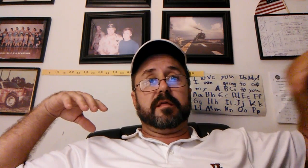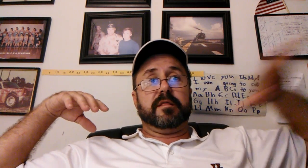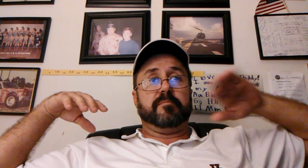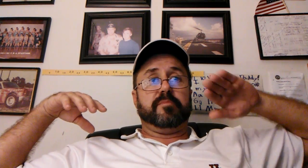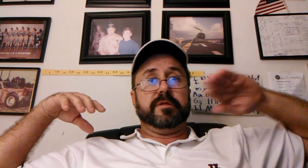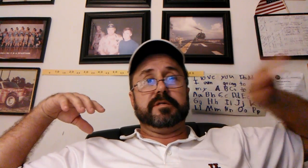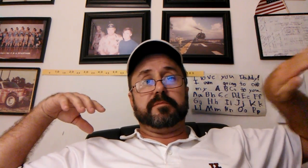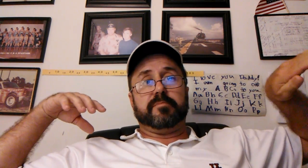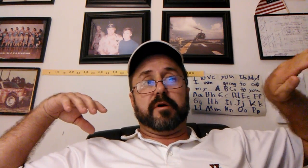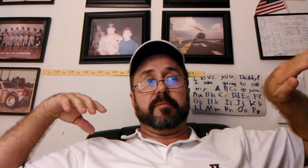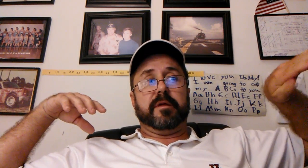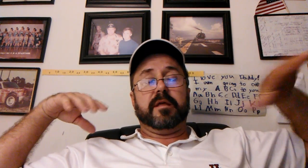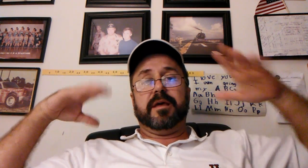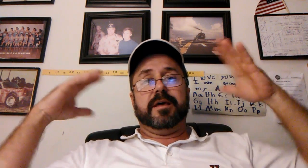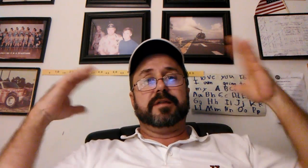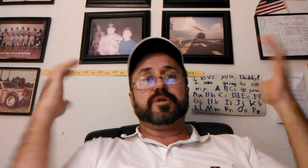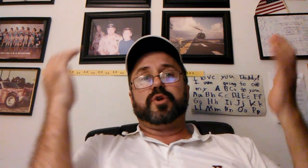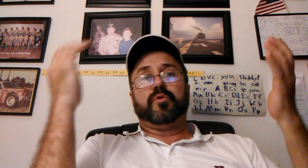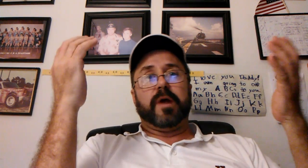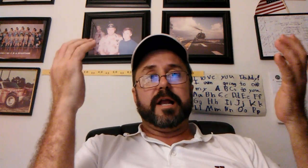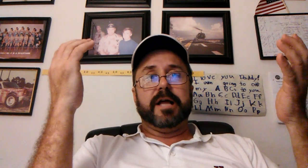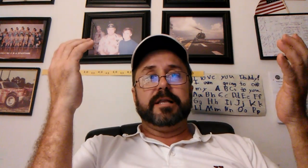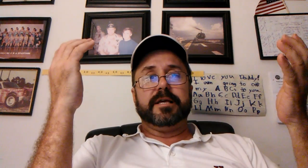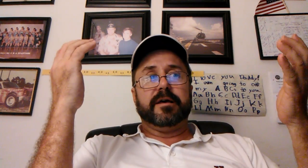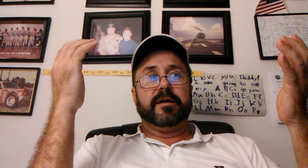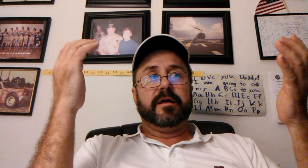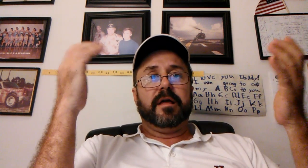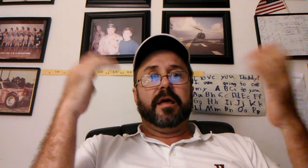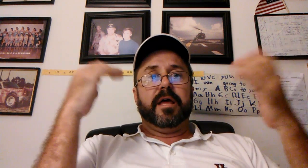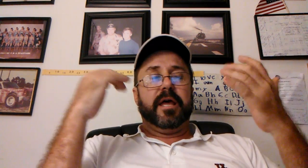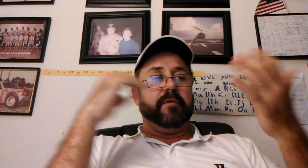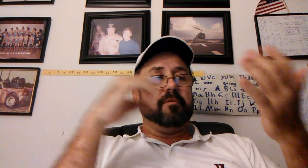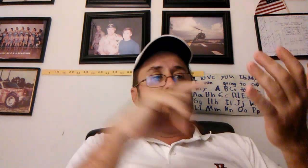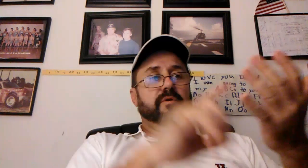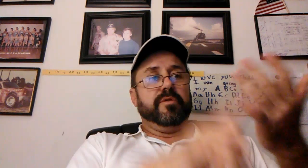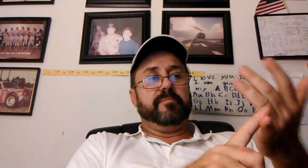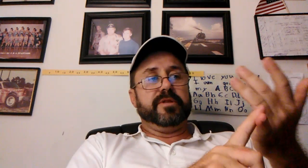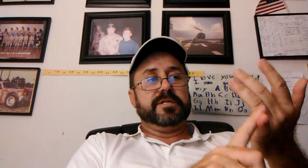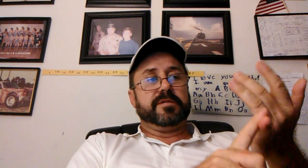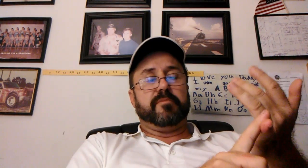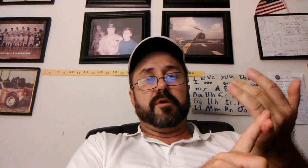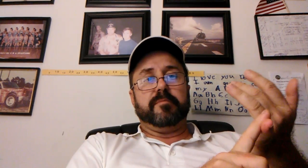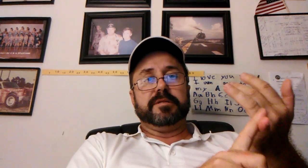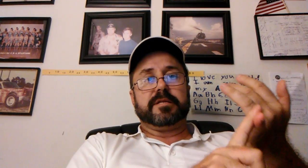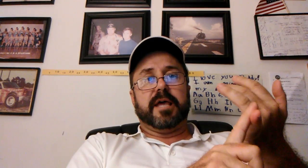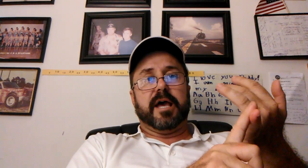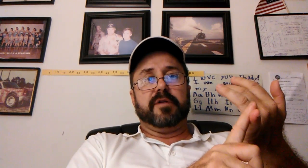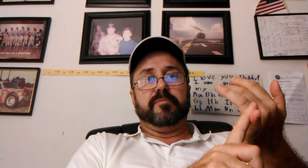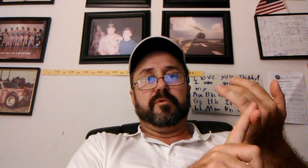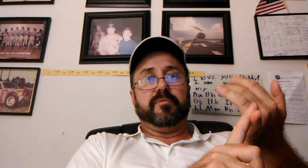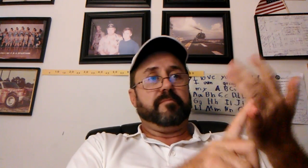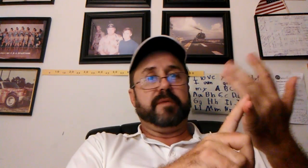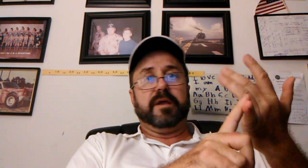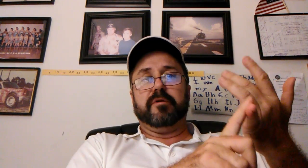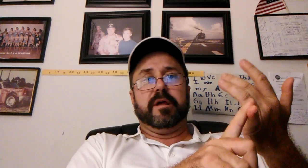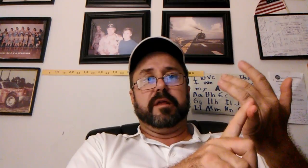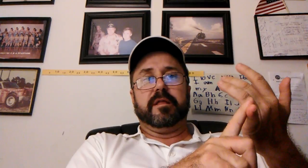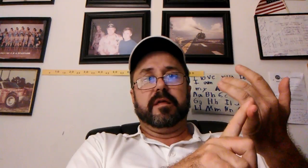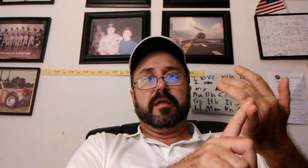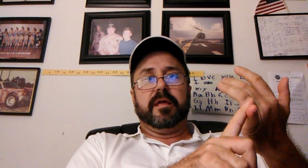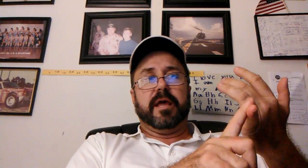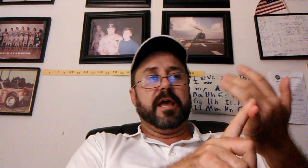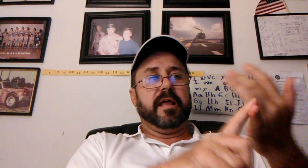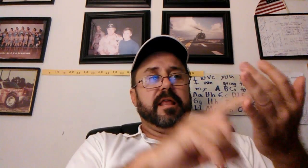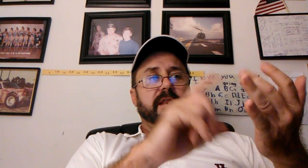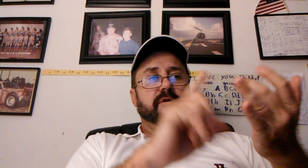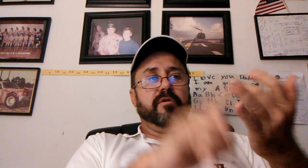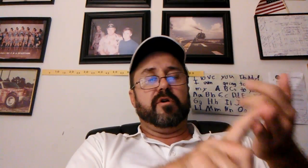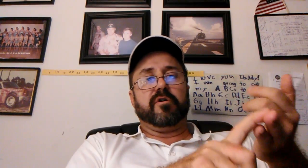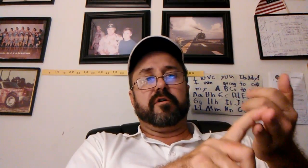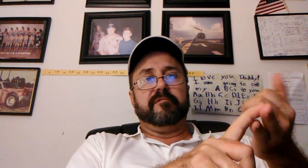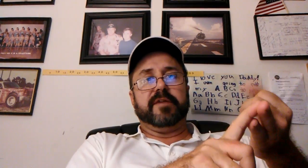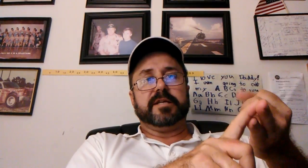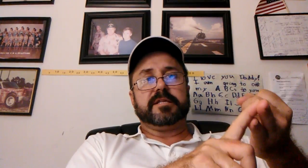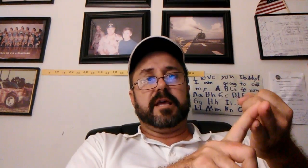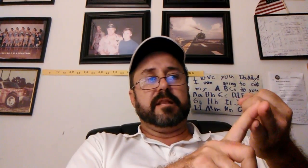the police department. It's a great idea. It would hold the police departments accountable, period. And they no longer investigate